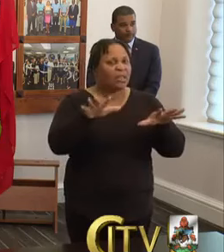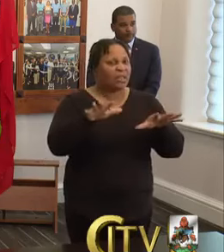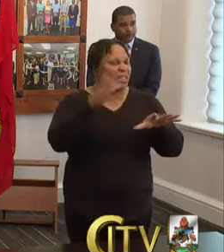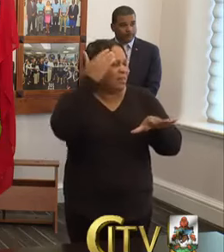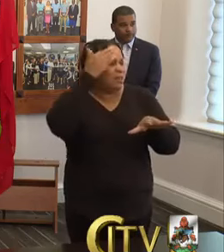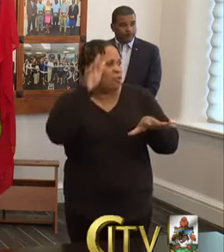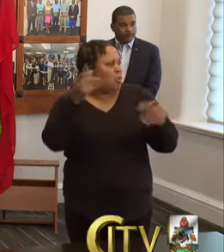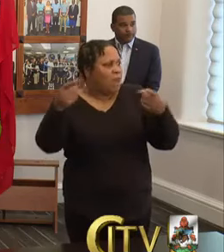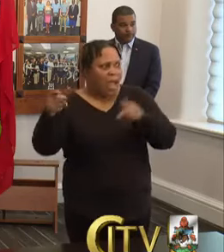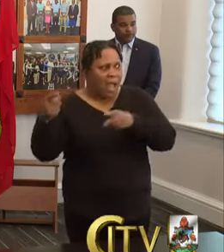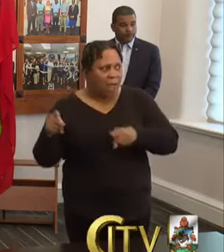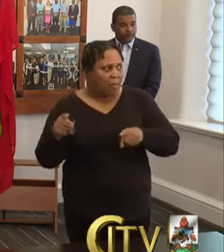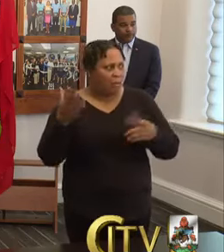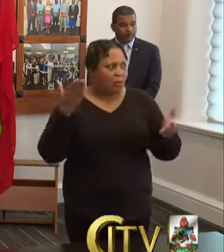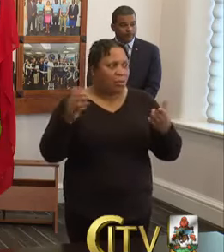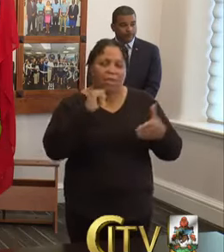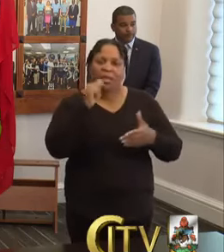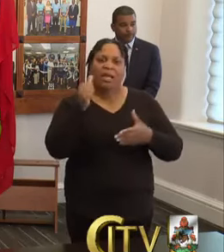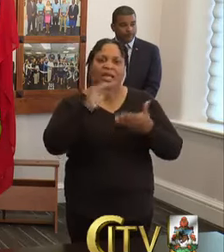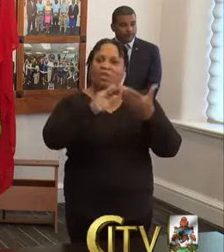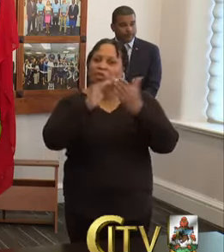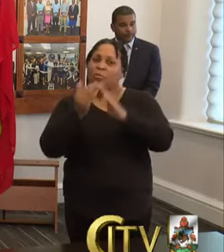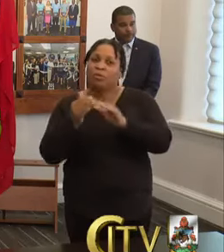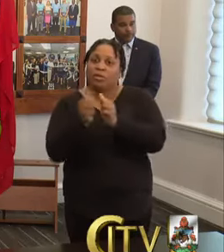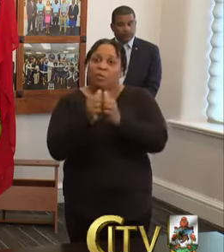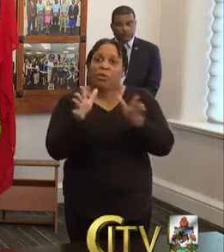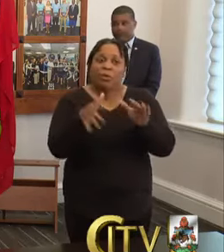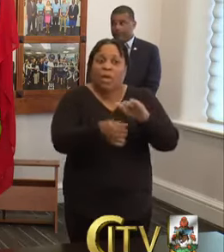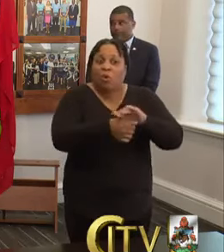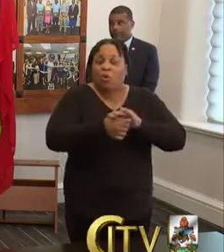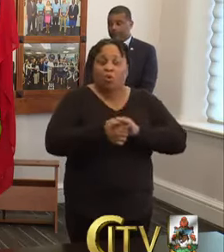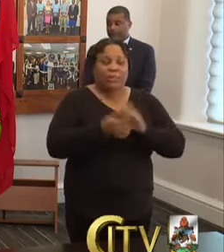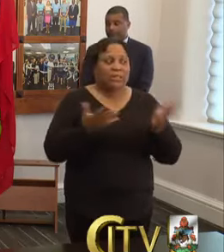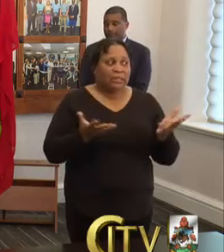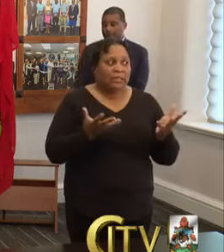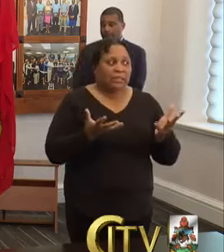those people perhaps were out in the community without a quarantine? Do you want to say that?